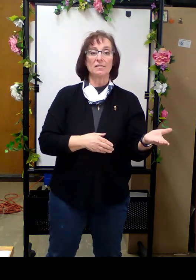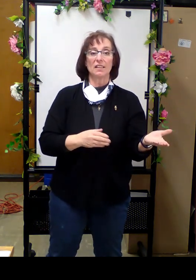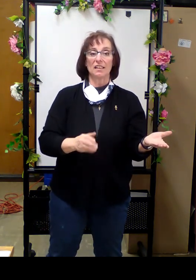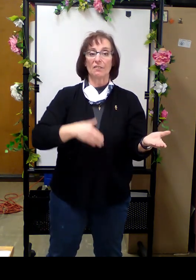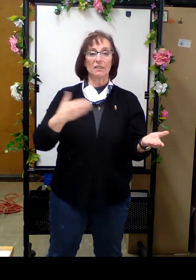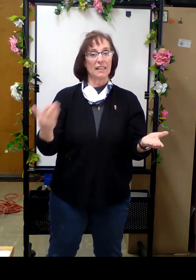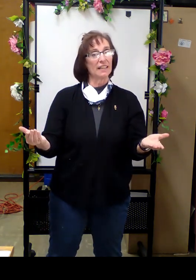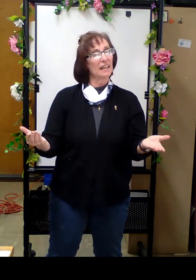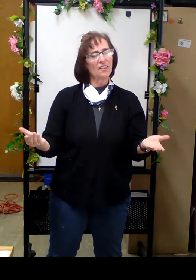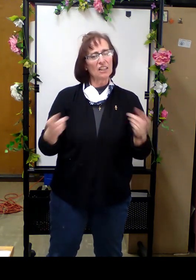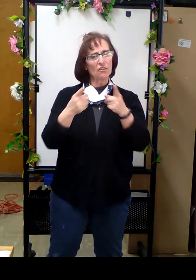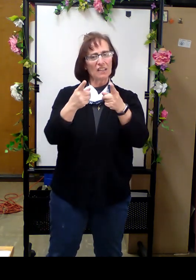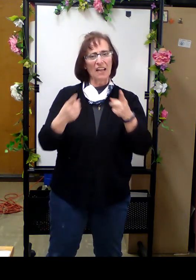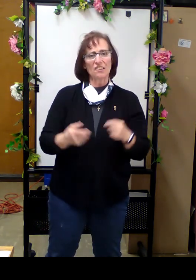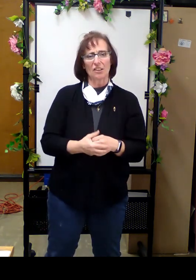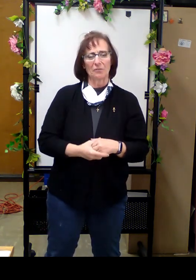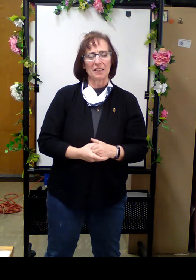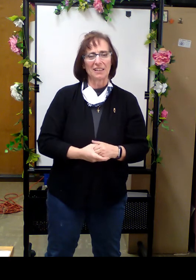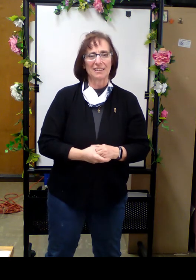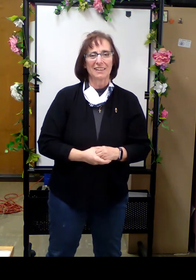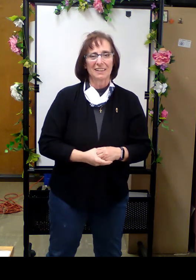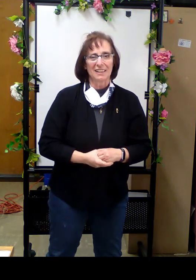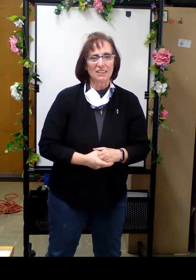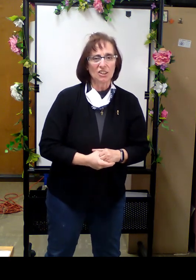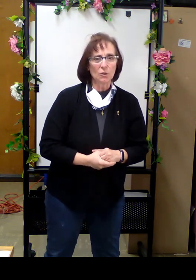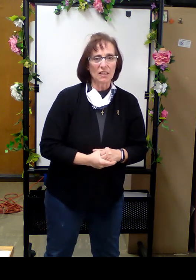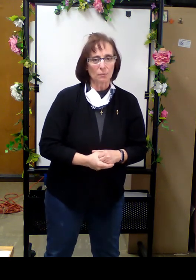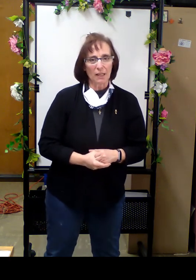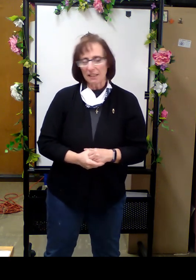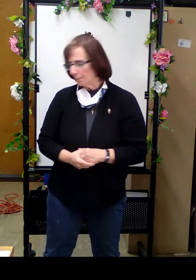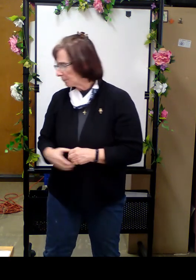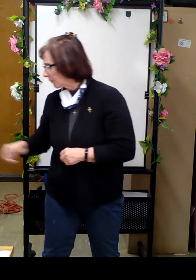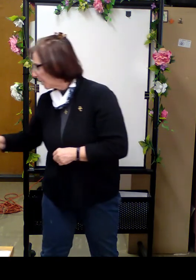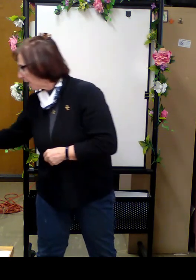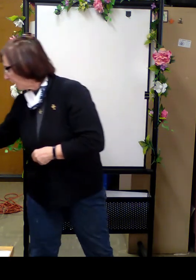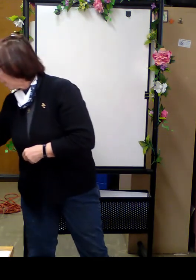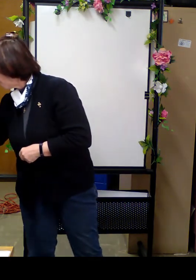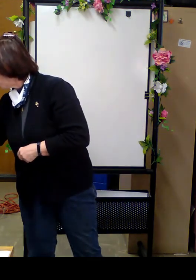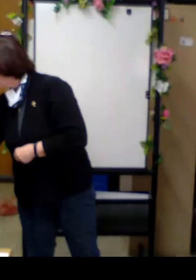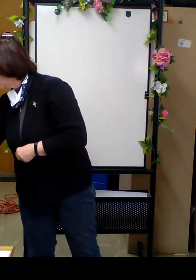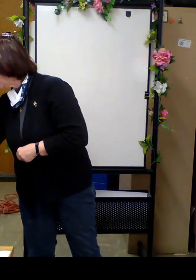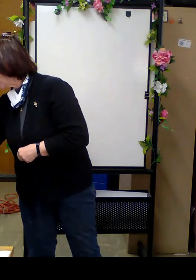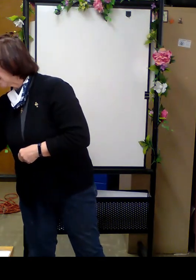in every land. I think you've got this already. Let's do this. Ready? One more time.